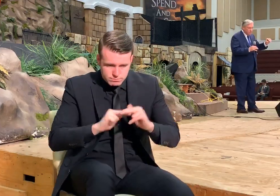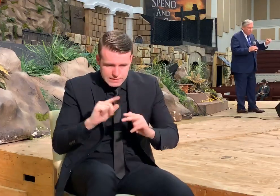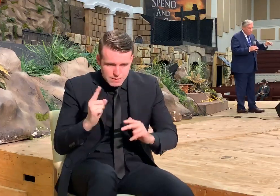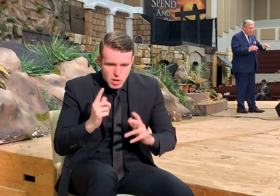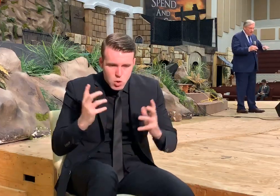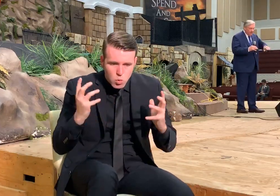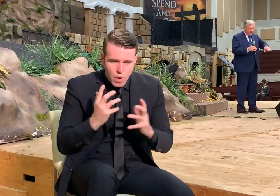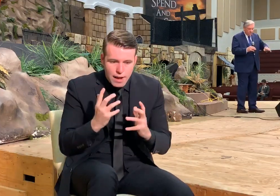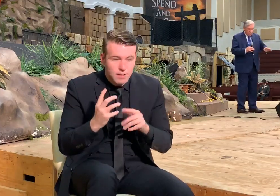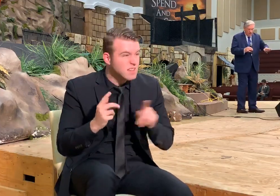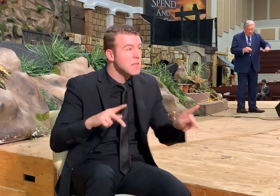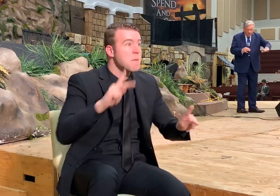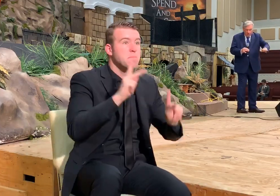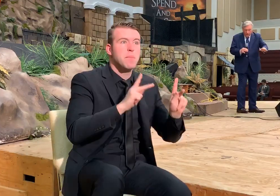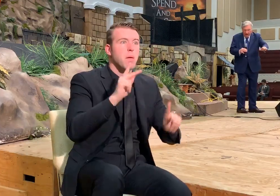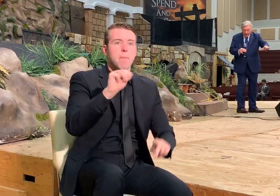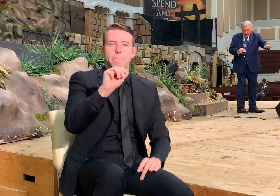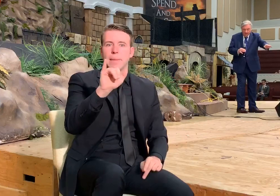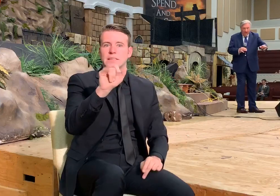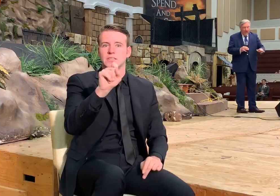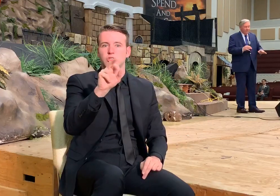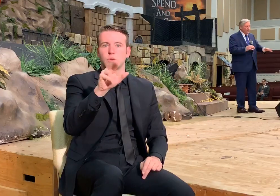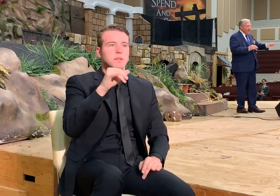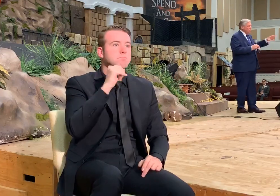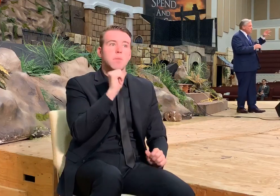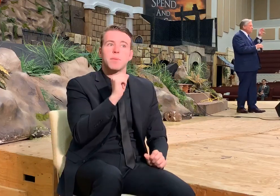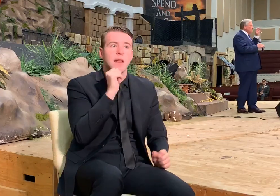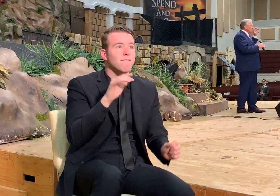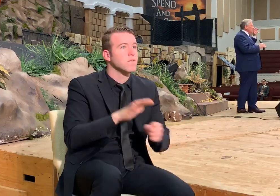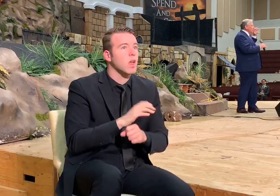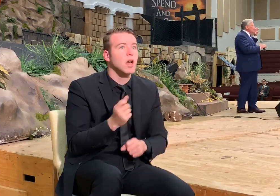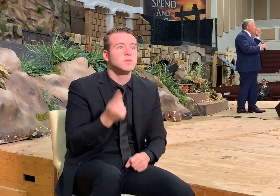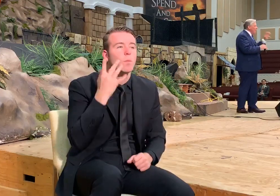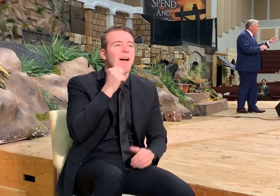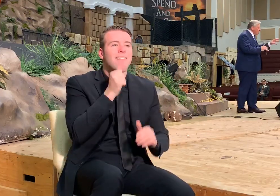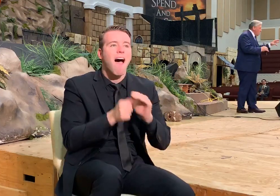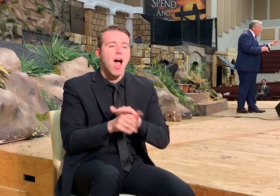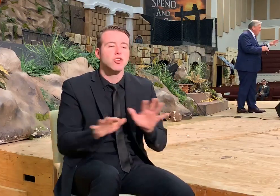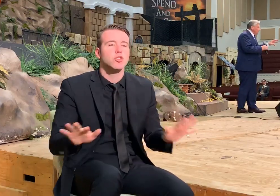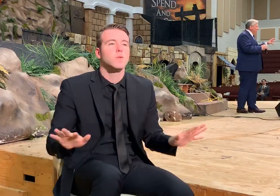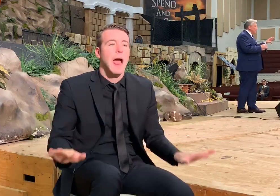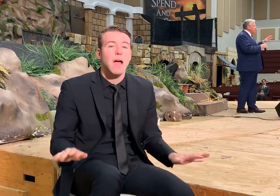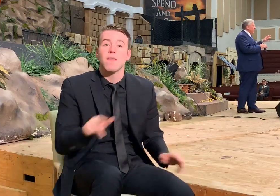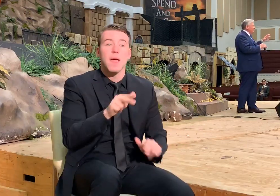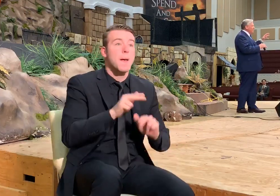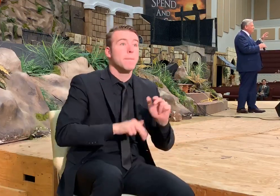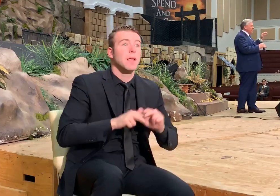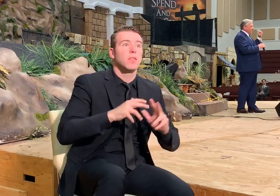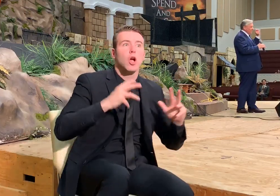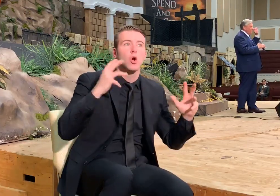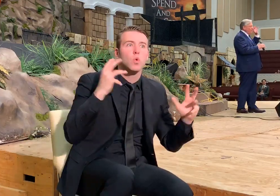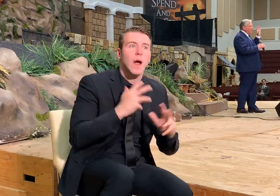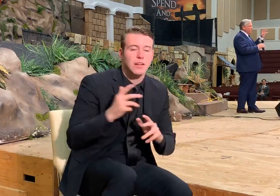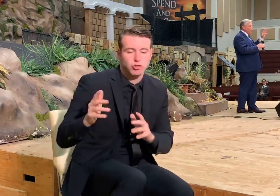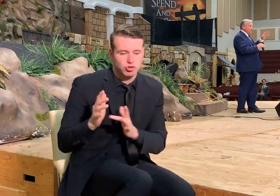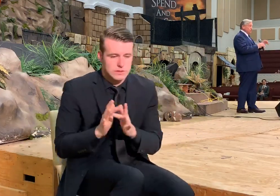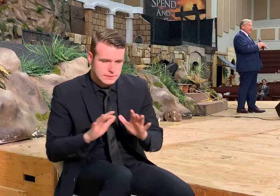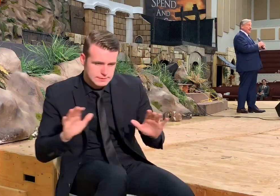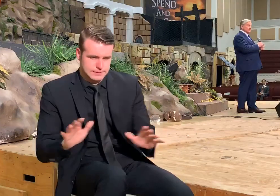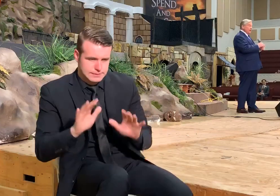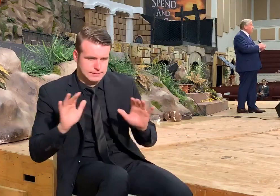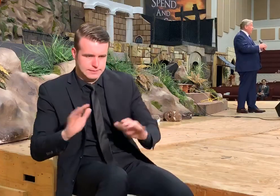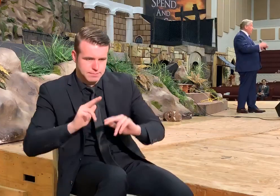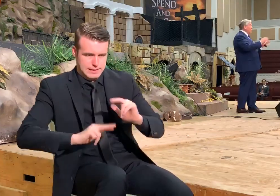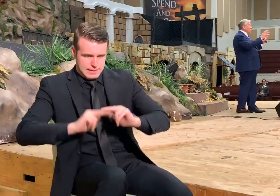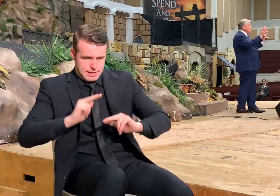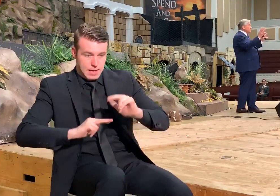mystery to people because it was underground and that was building greater that it was going to have an impact that will be universal